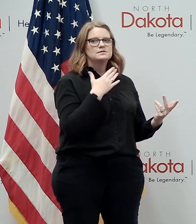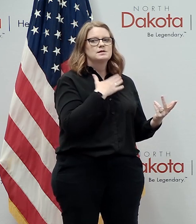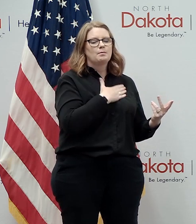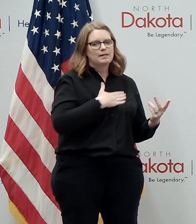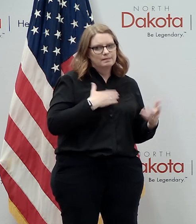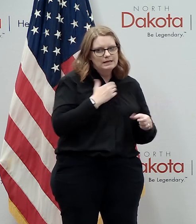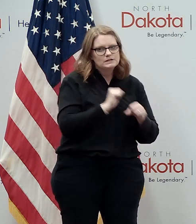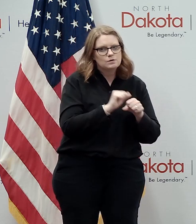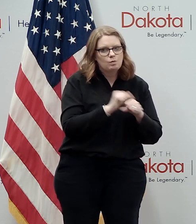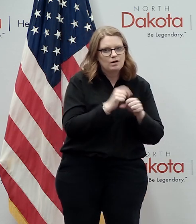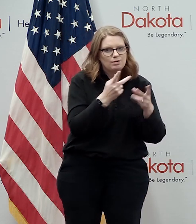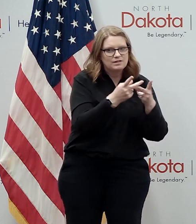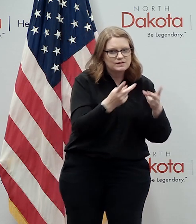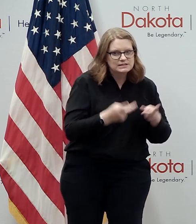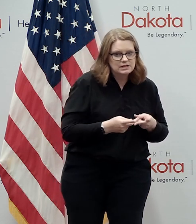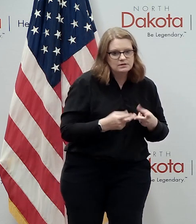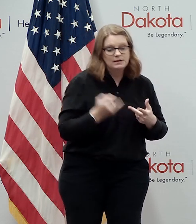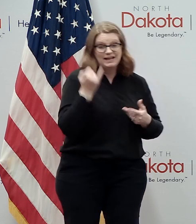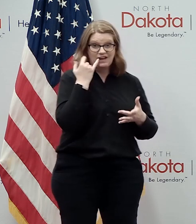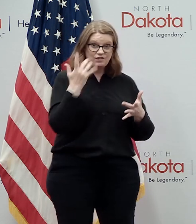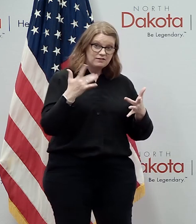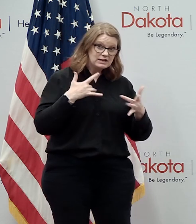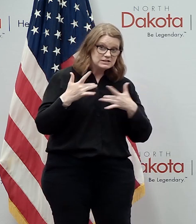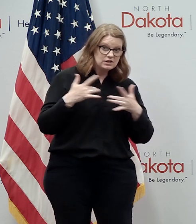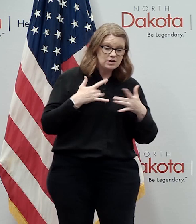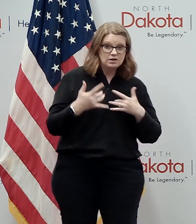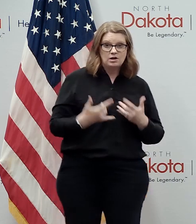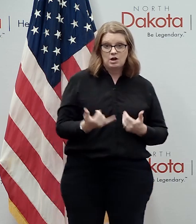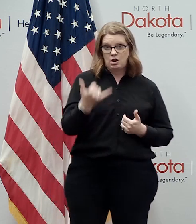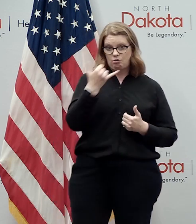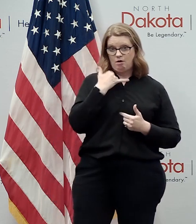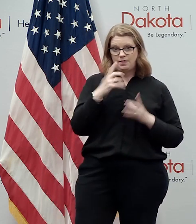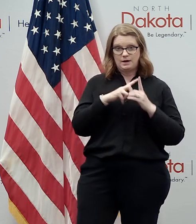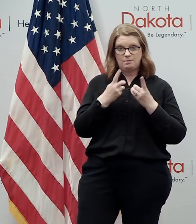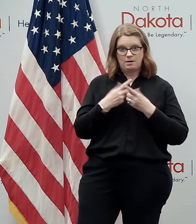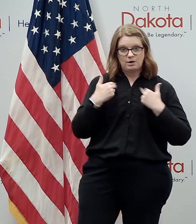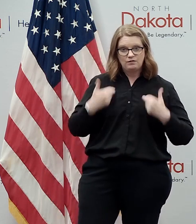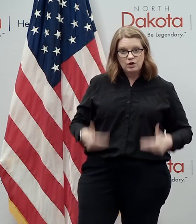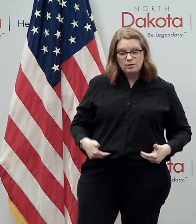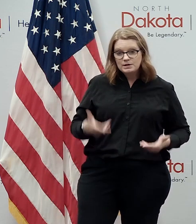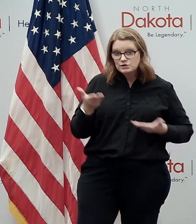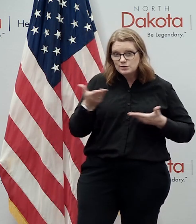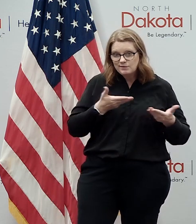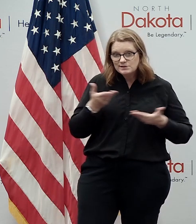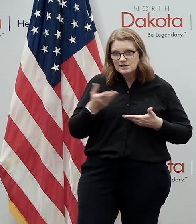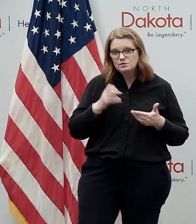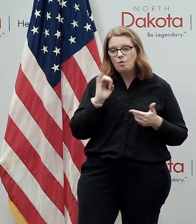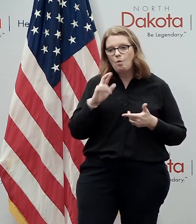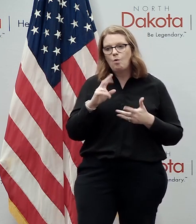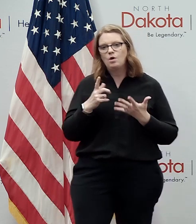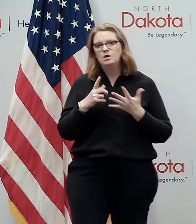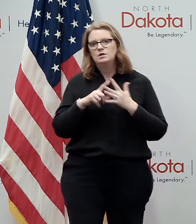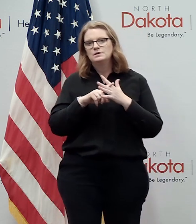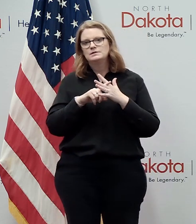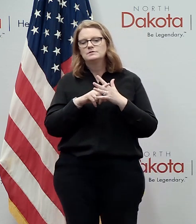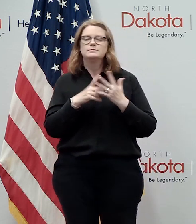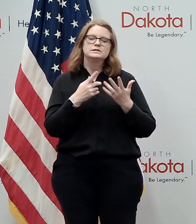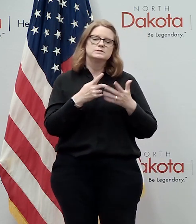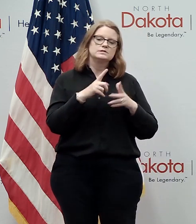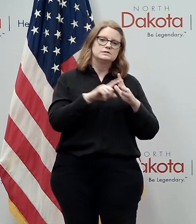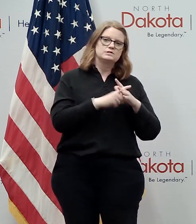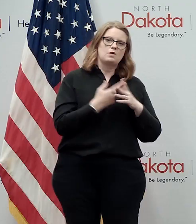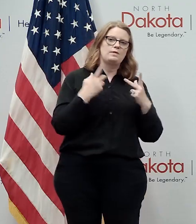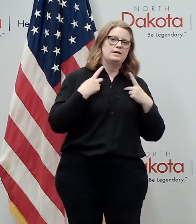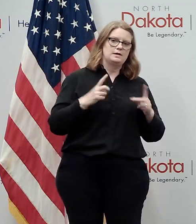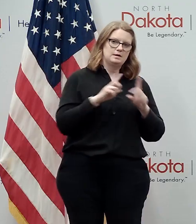work with your facilities and if you do have concerns, either call the department of human services or start with the department of human services